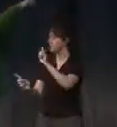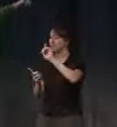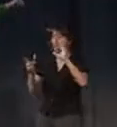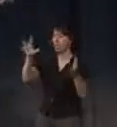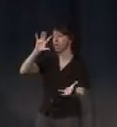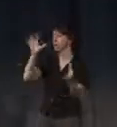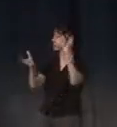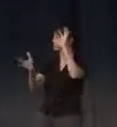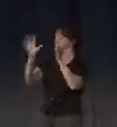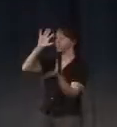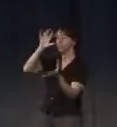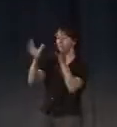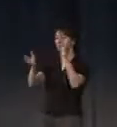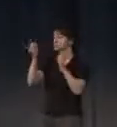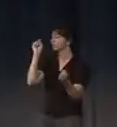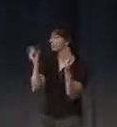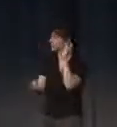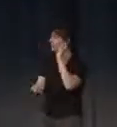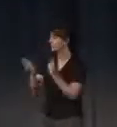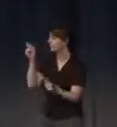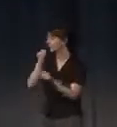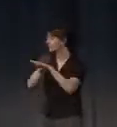lot. And then some must squeeze, some not.